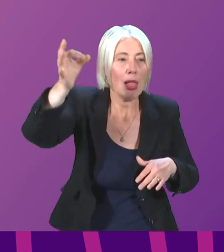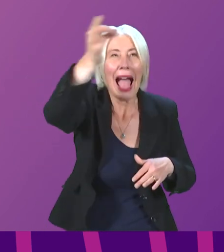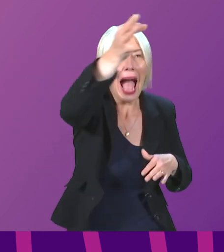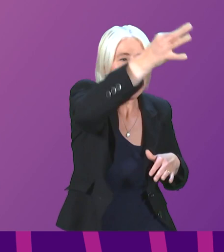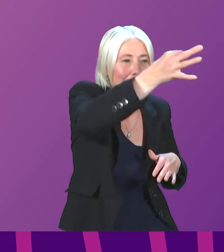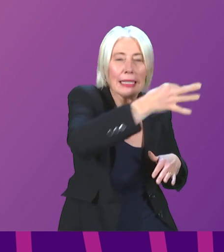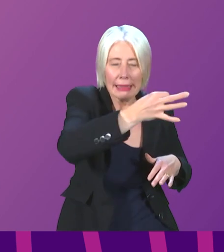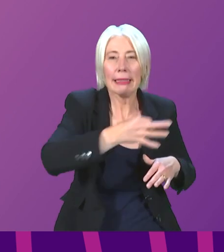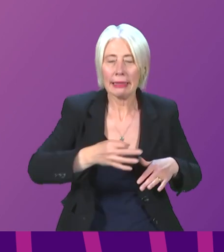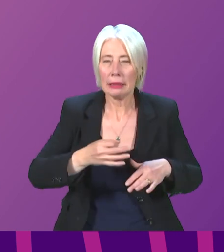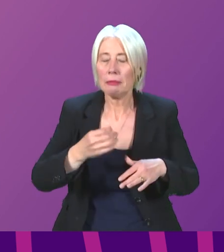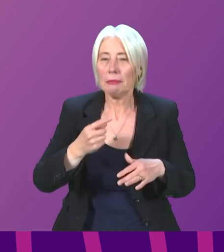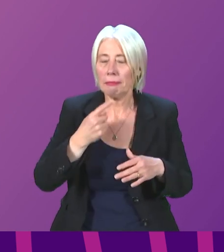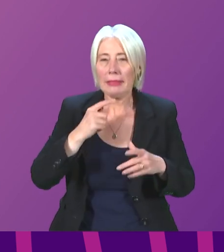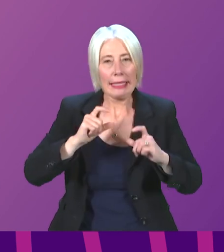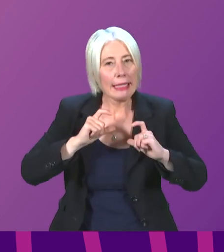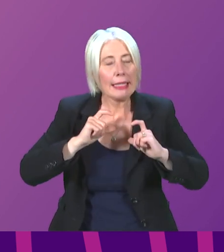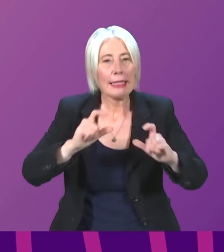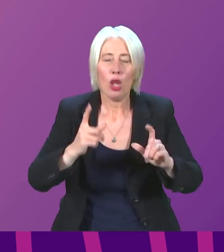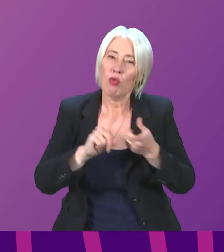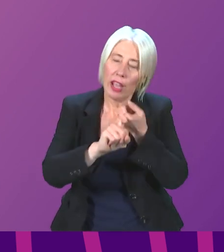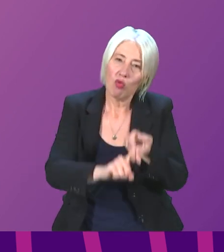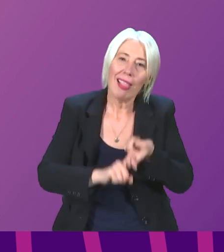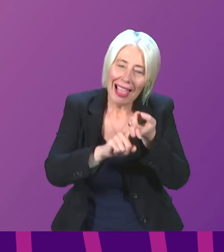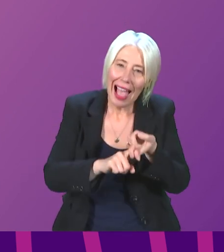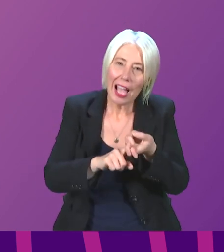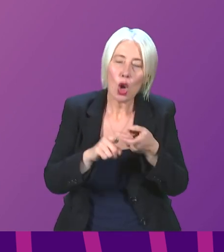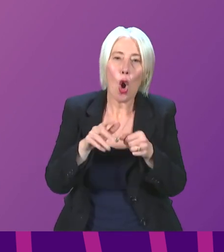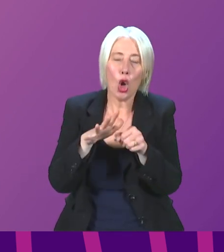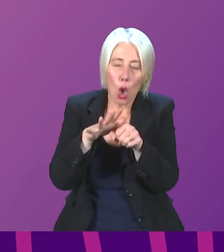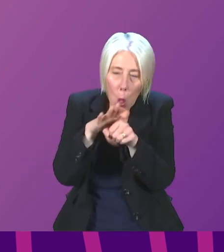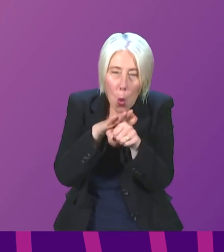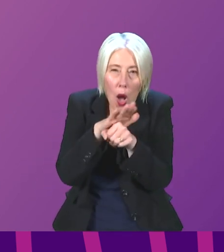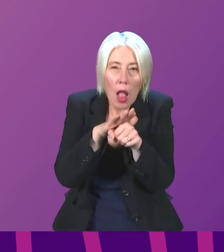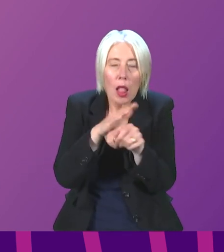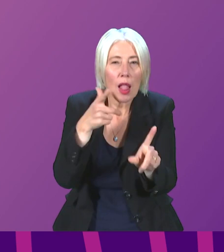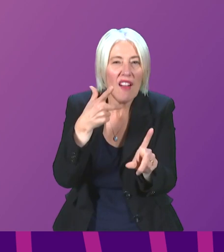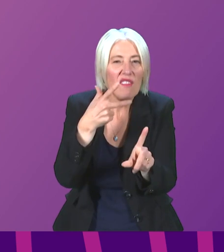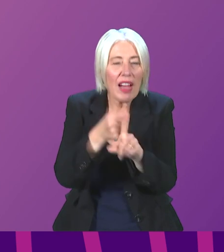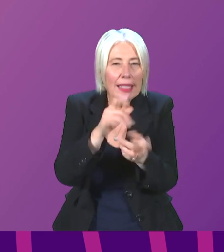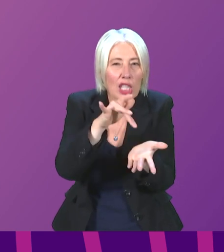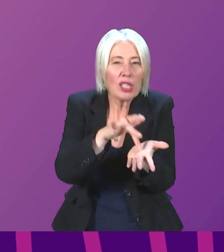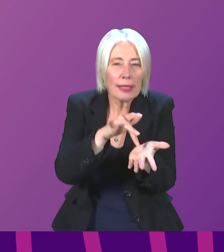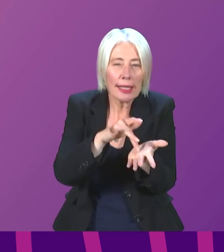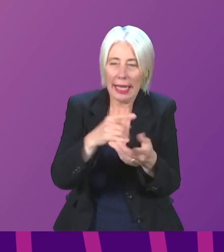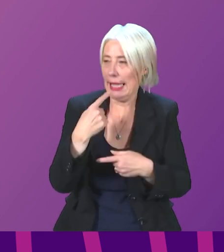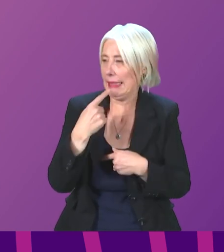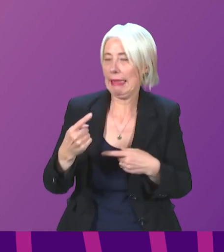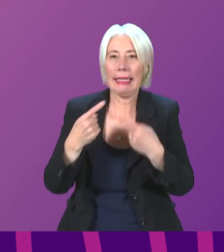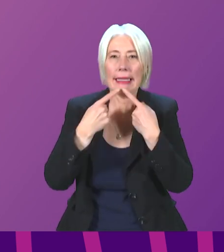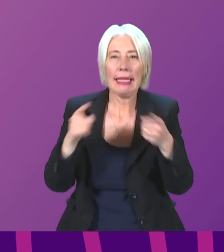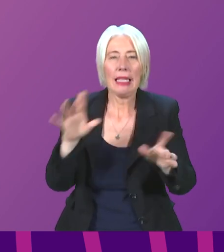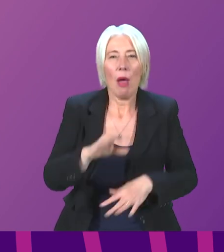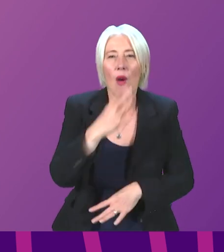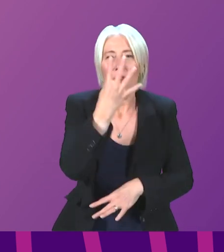Scotland, there is still largely a reliance on those local, hyper-local vaccination centres. I think I said in my statement that there's around about